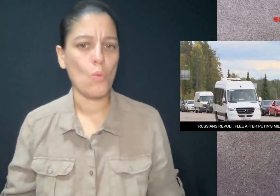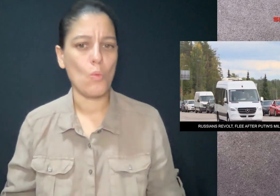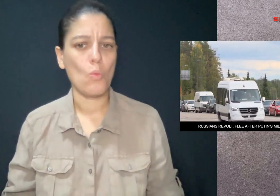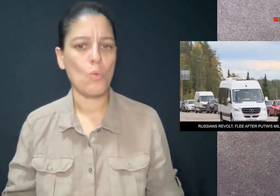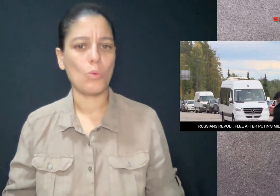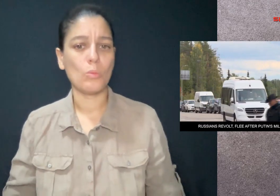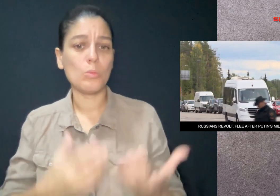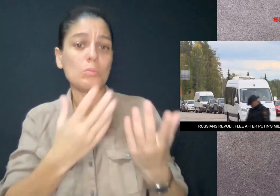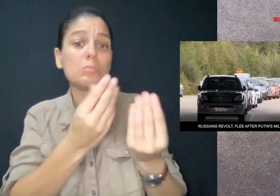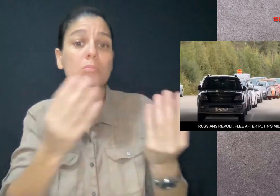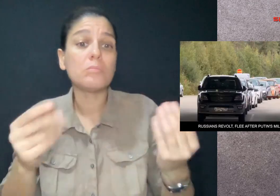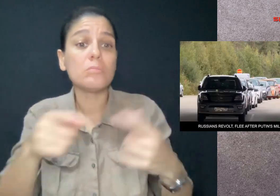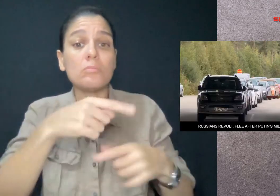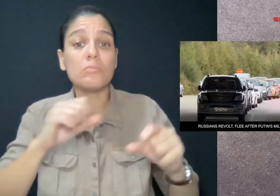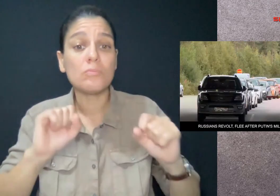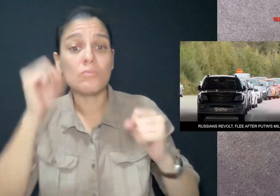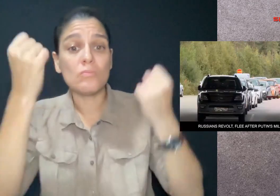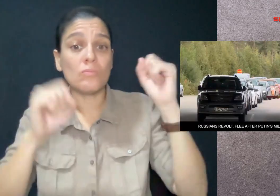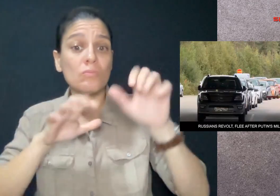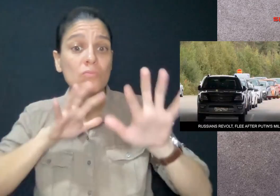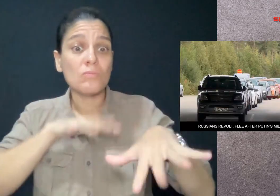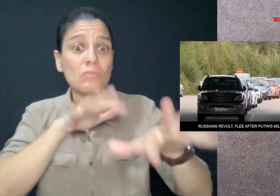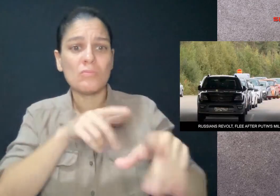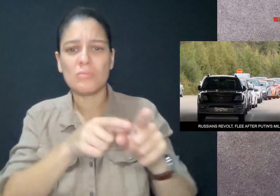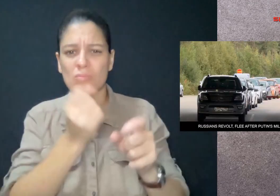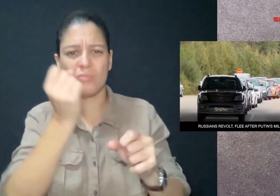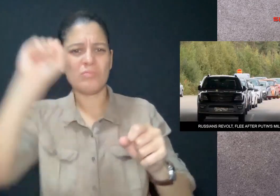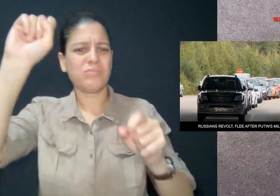Hundreds of anti-war protesters have been arrested.